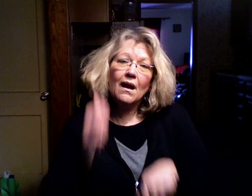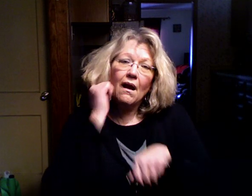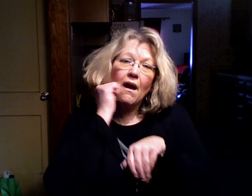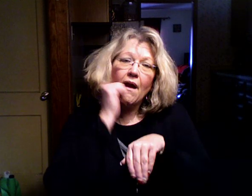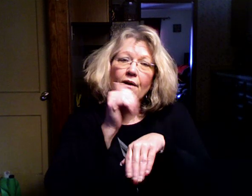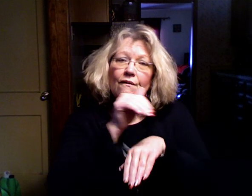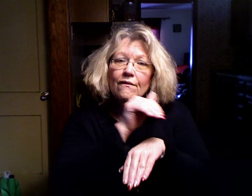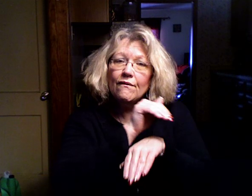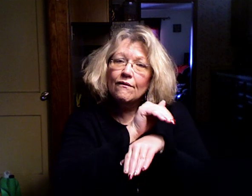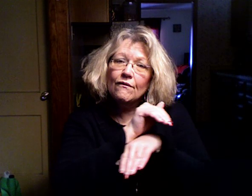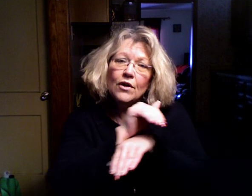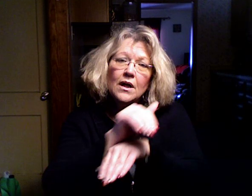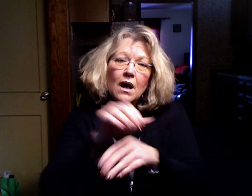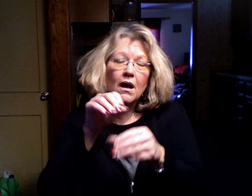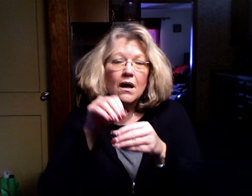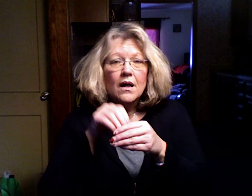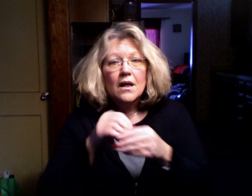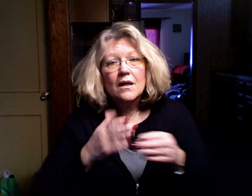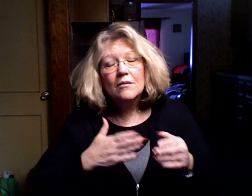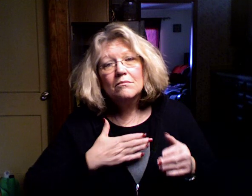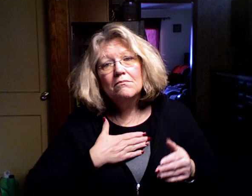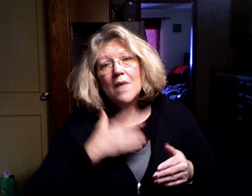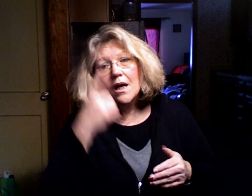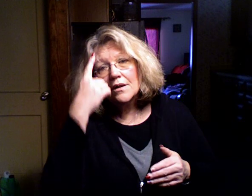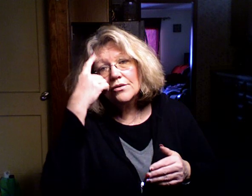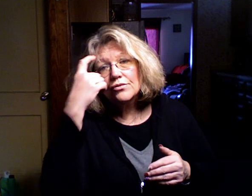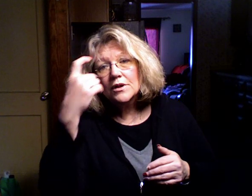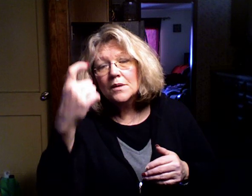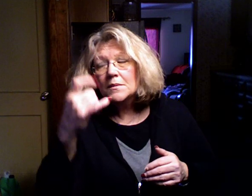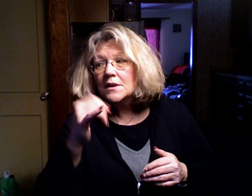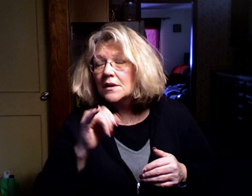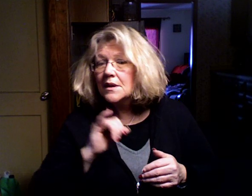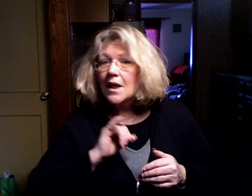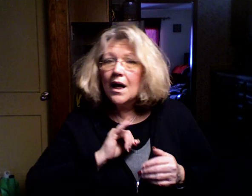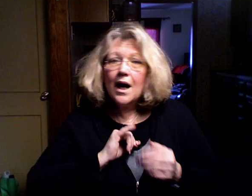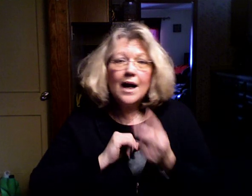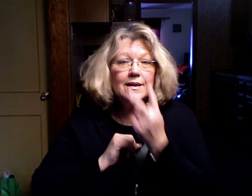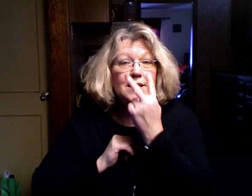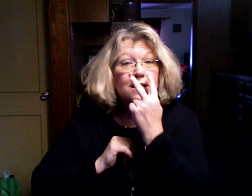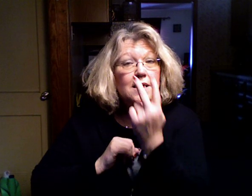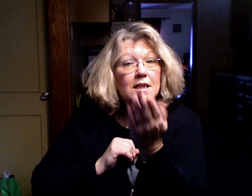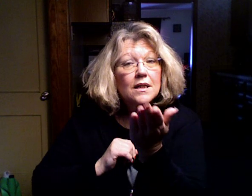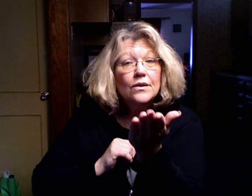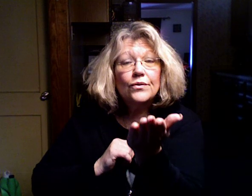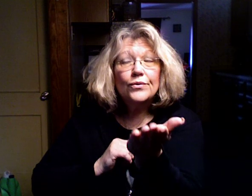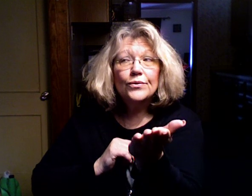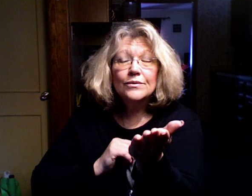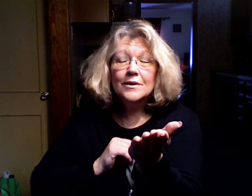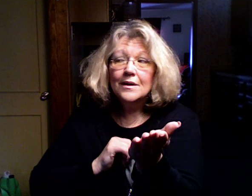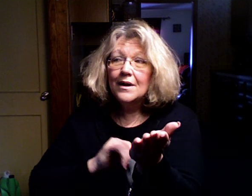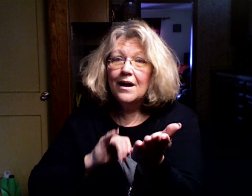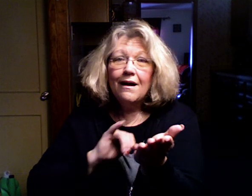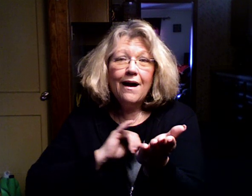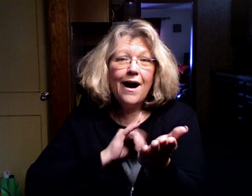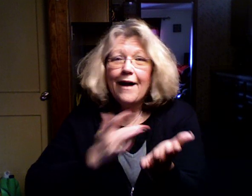Every night of my dreams, I see you, I